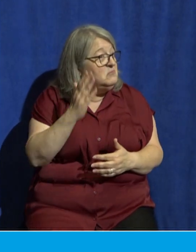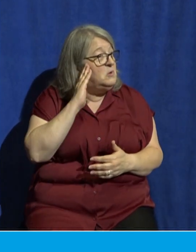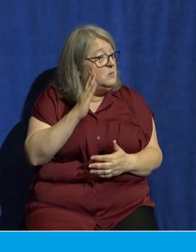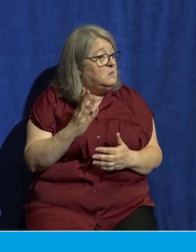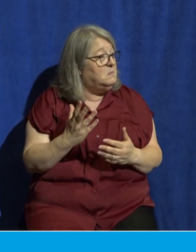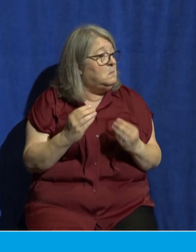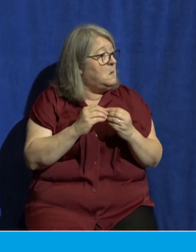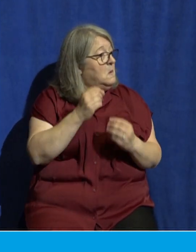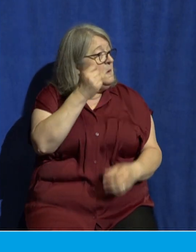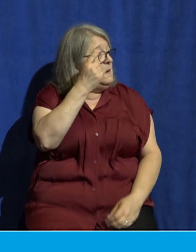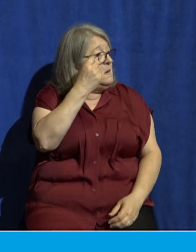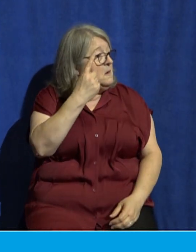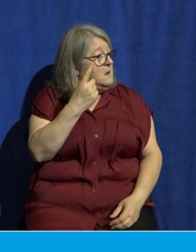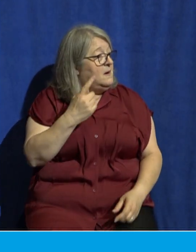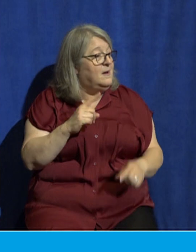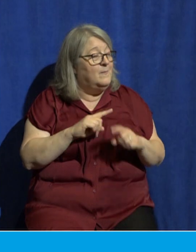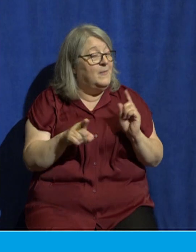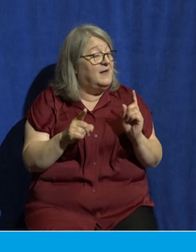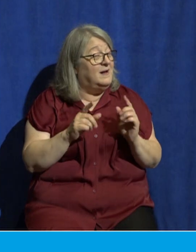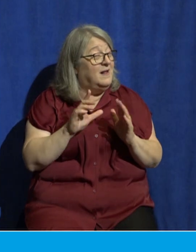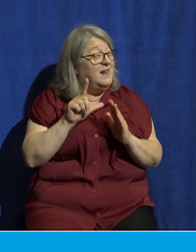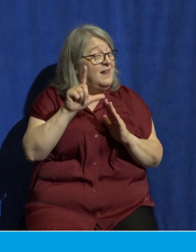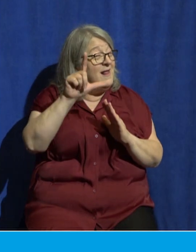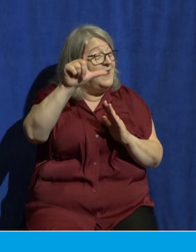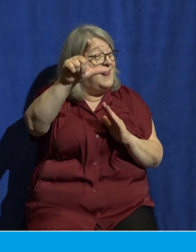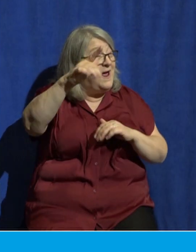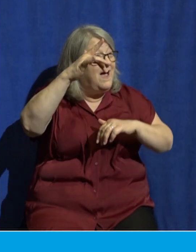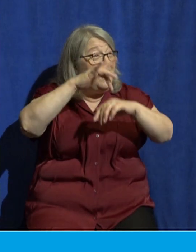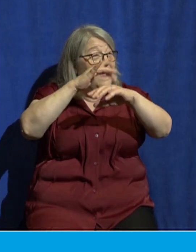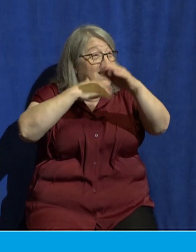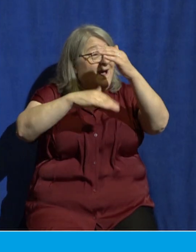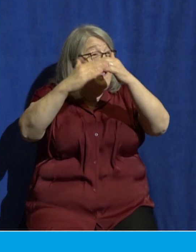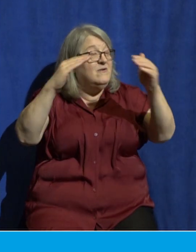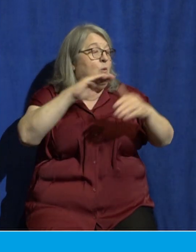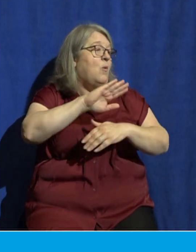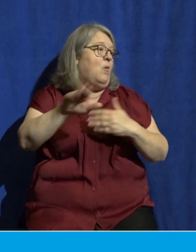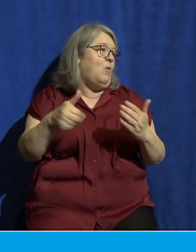but one day all things will become clear when you see me face to face